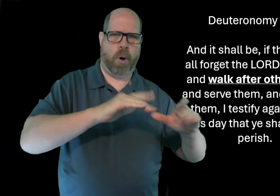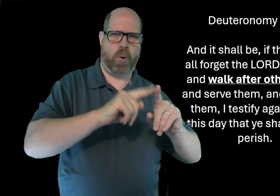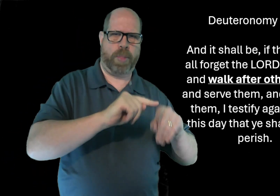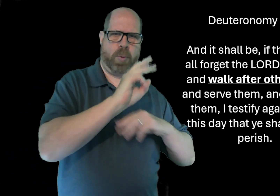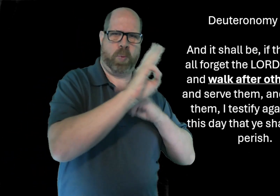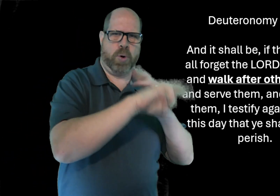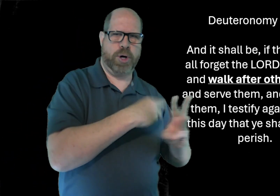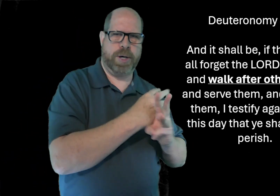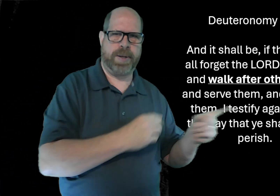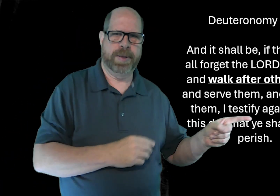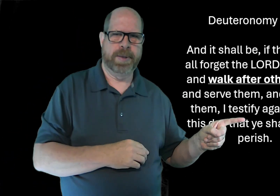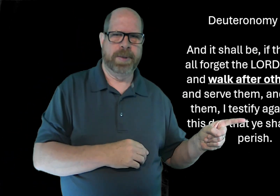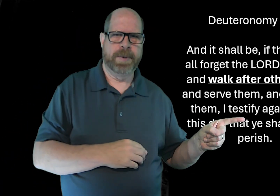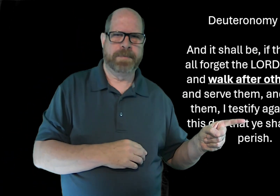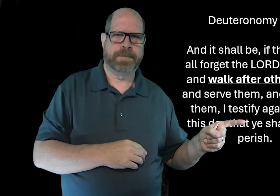Because they've walked with the world.